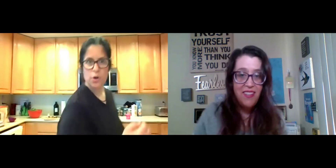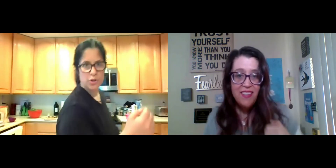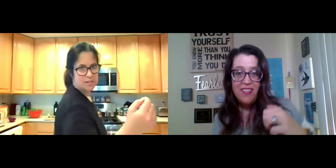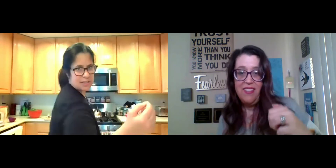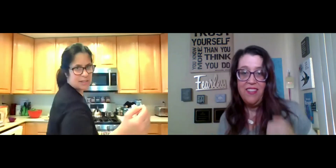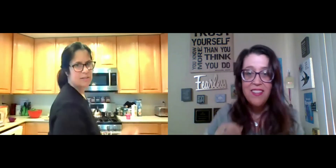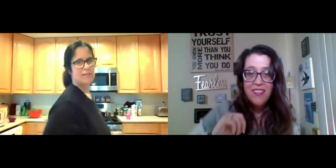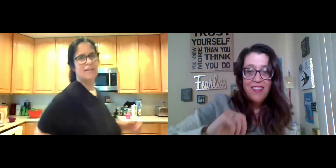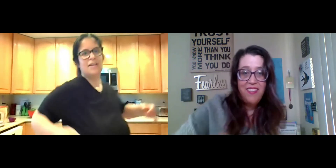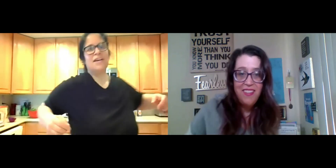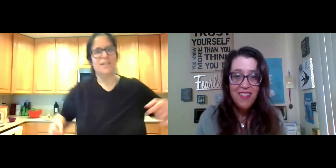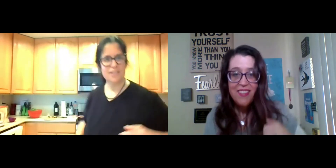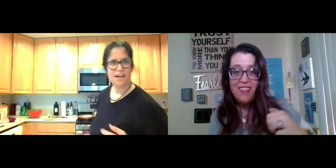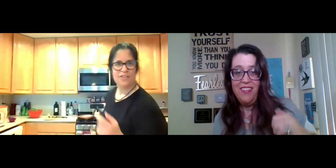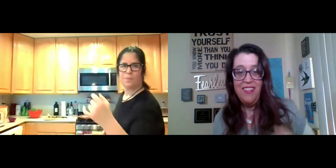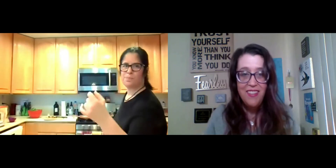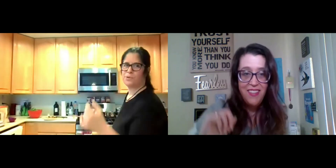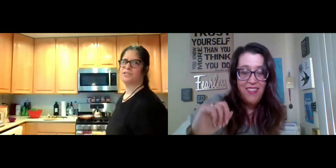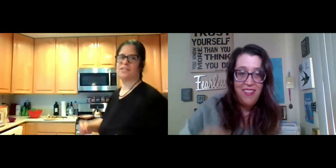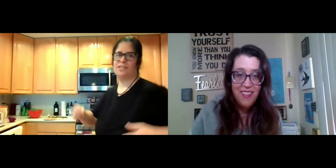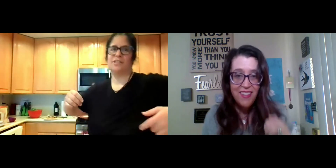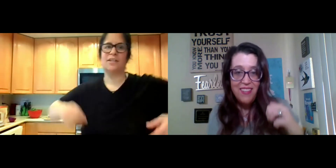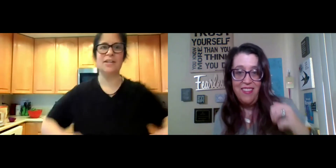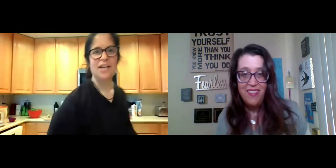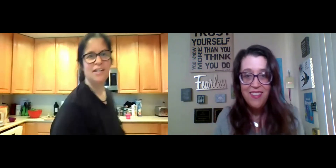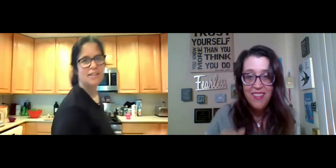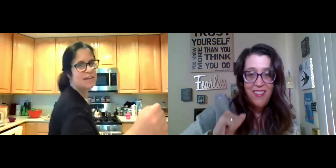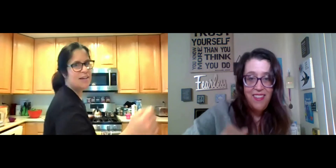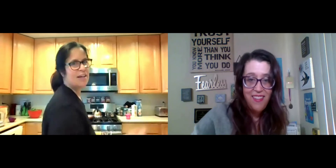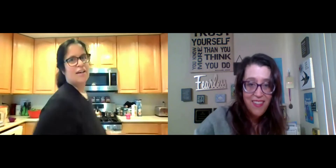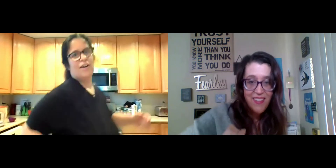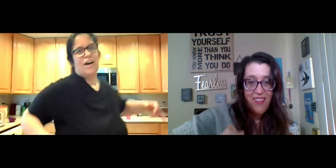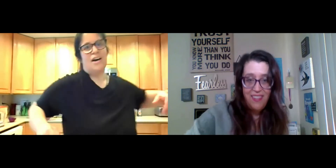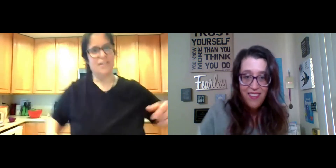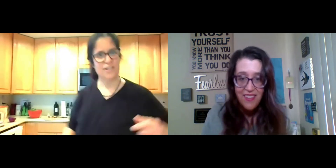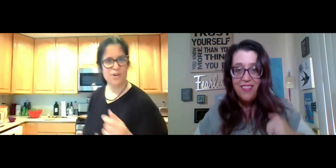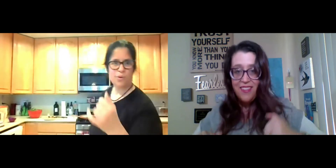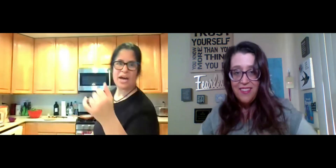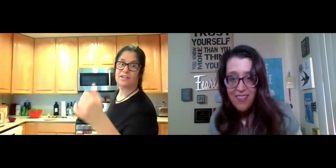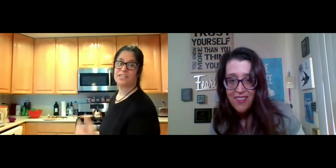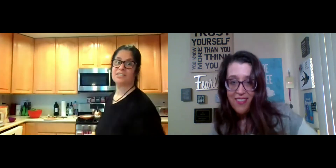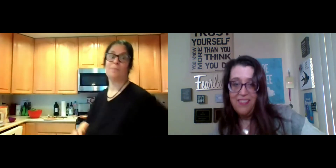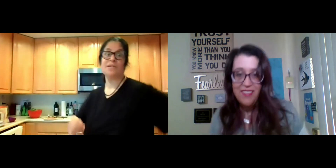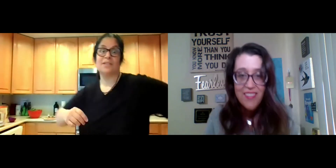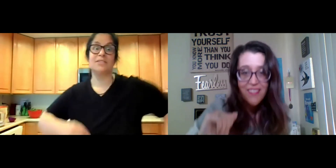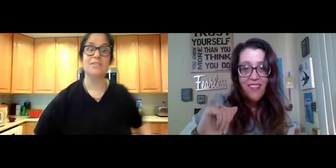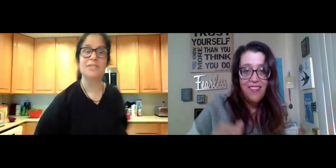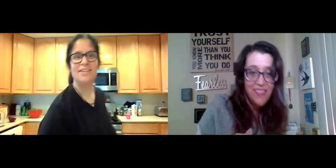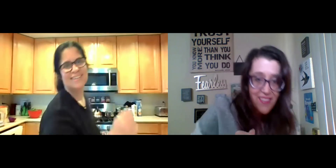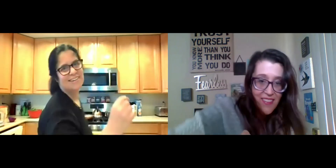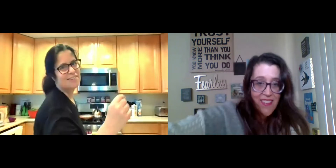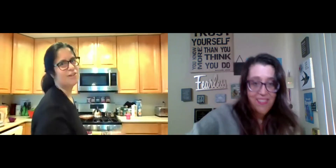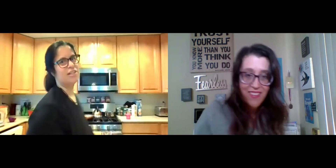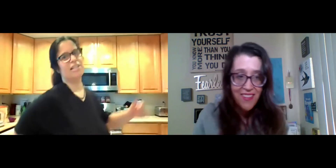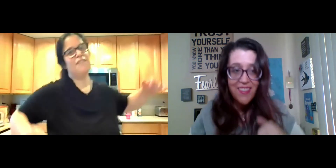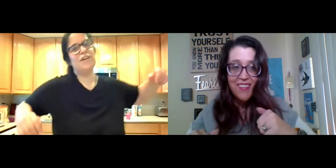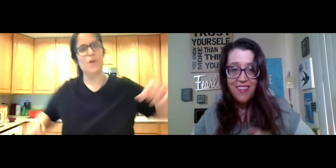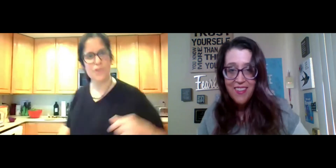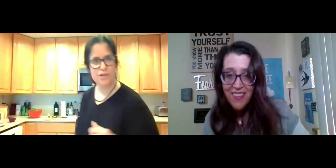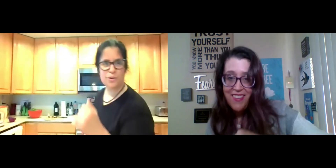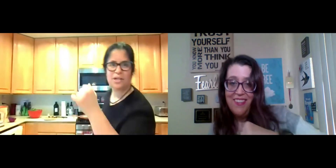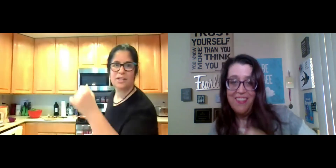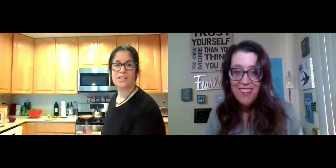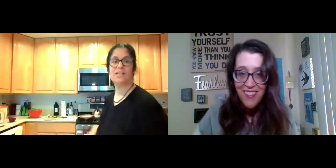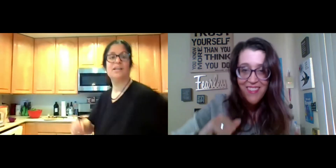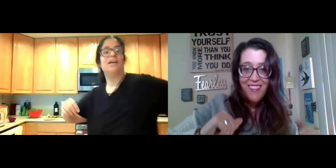I'm noticing the other person and, uh, you know, radical acceptance, really loving